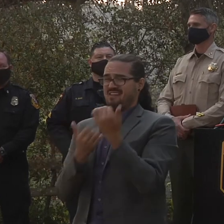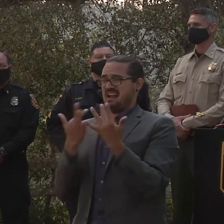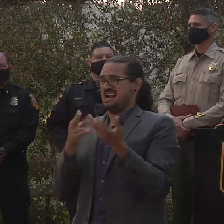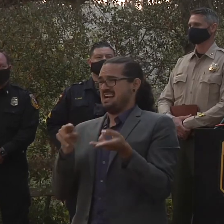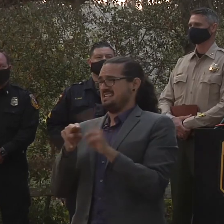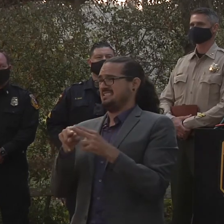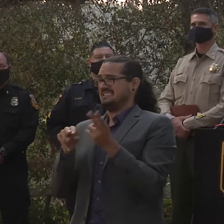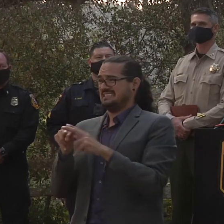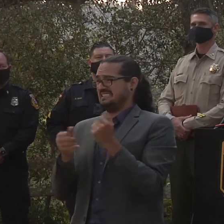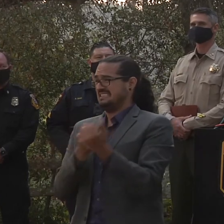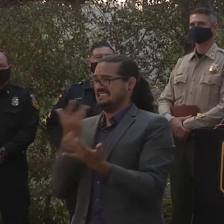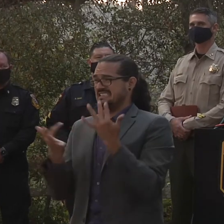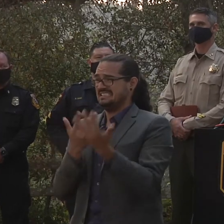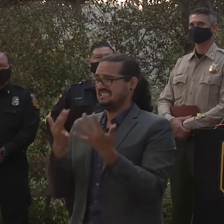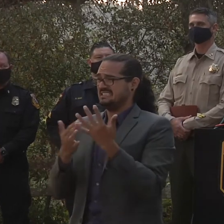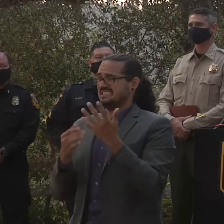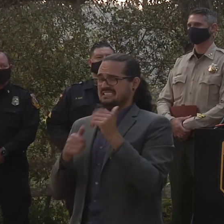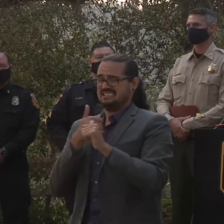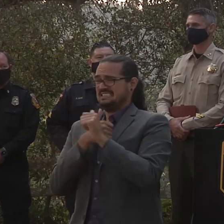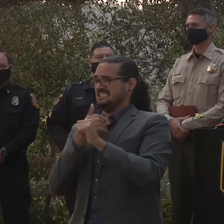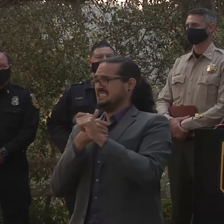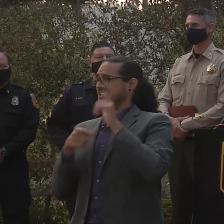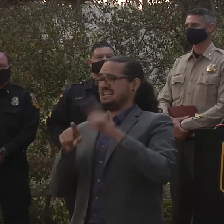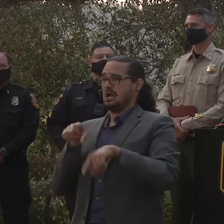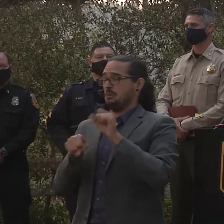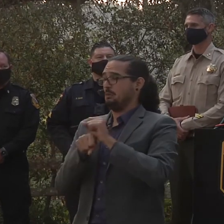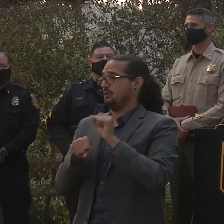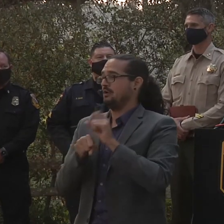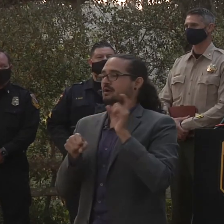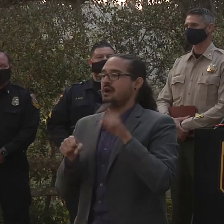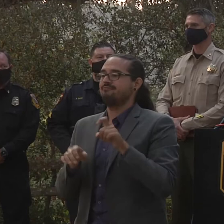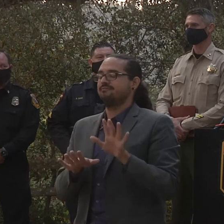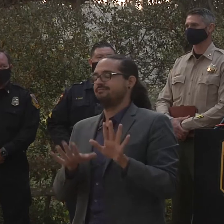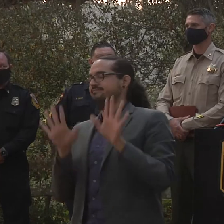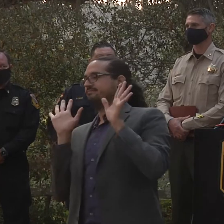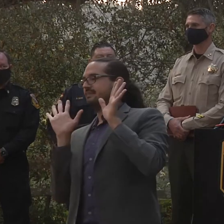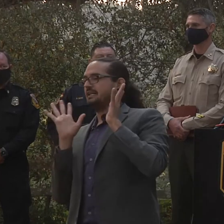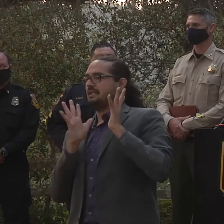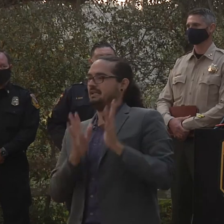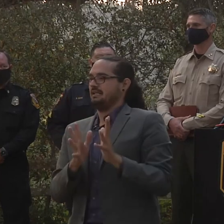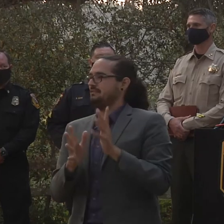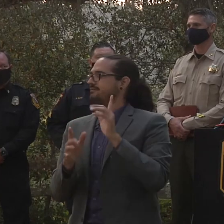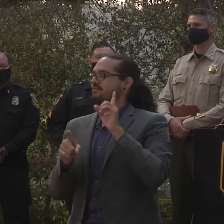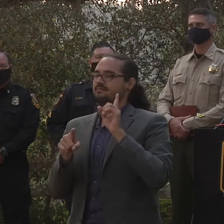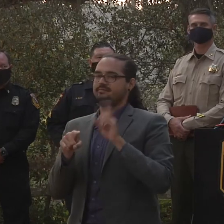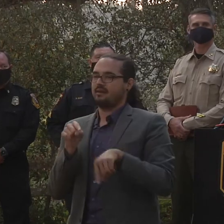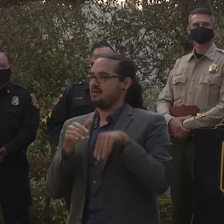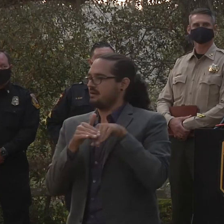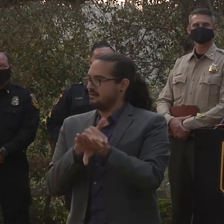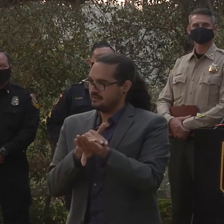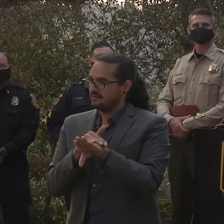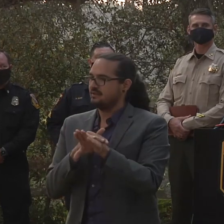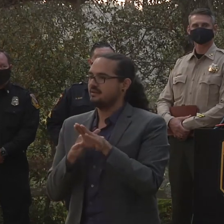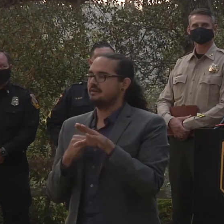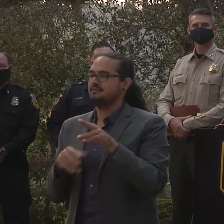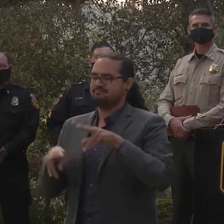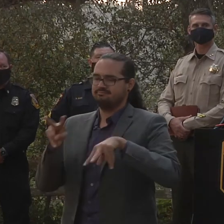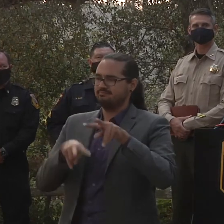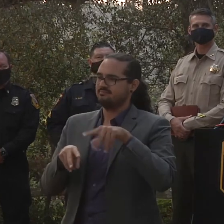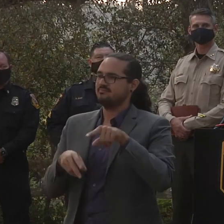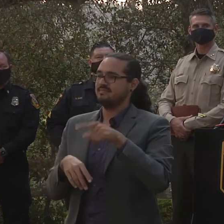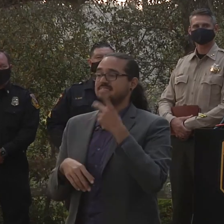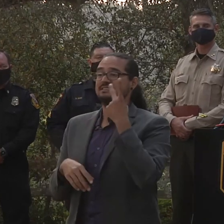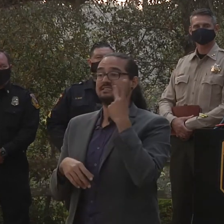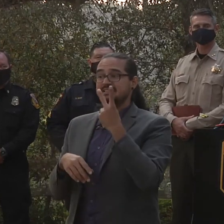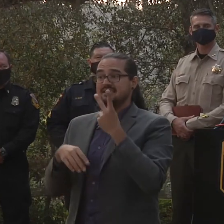that they were not able to defend a lot of structures because as they went in to assess the structure they found that people had not done